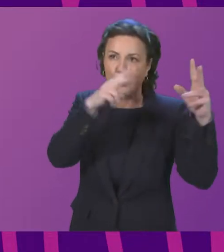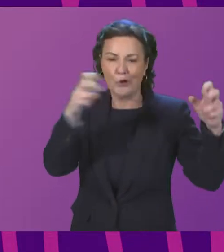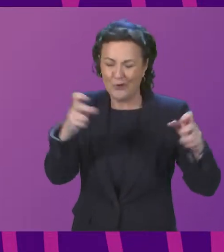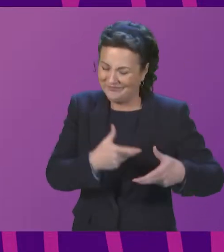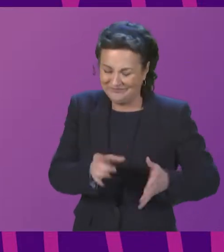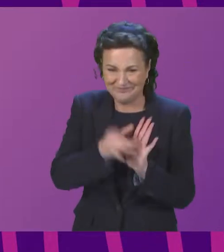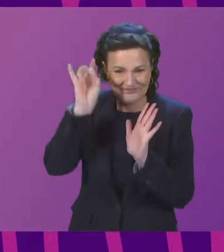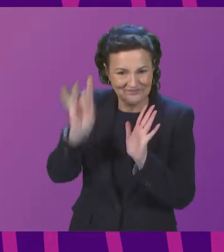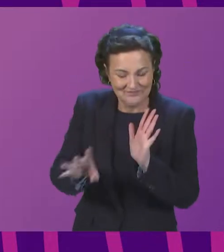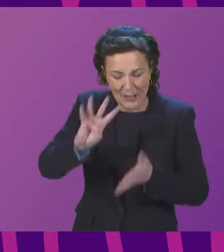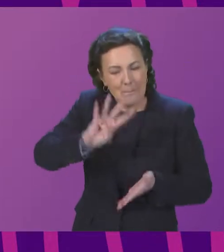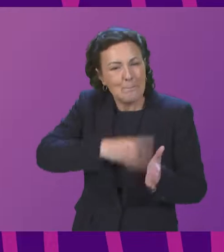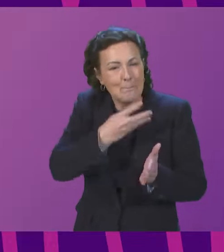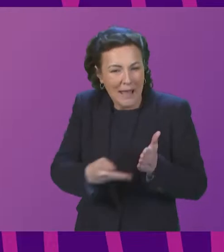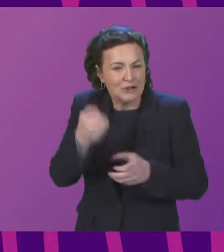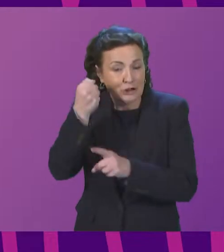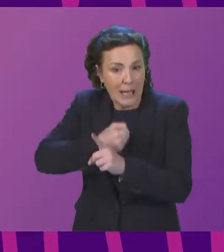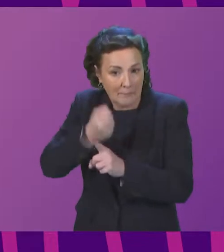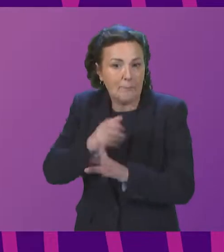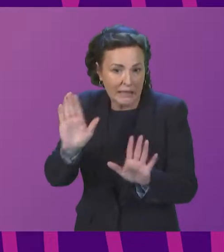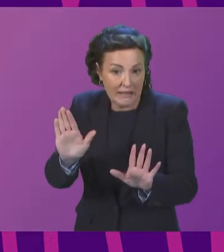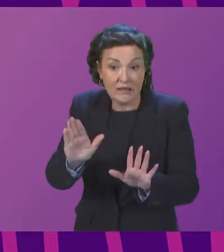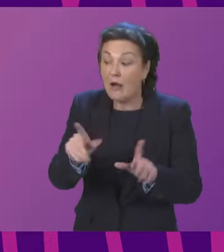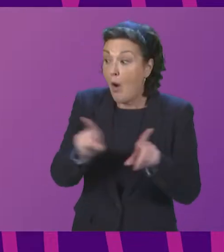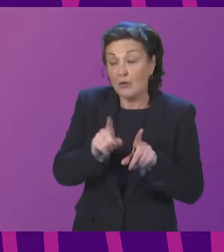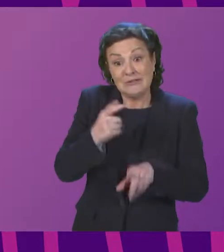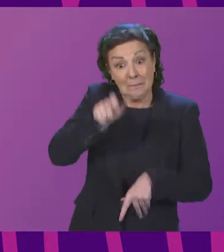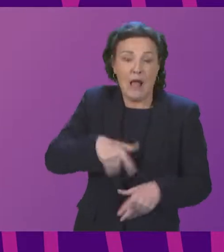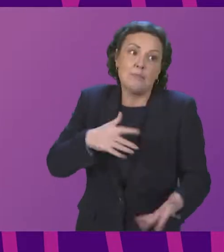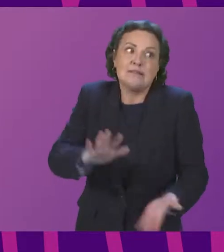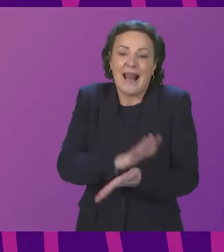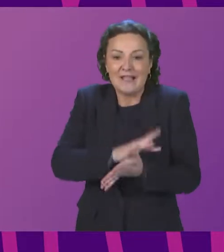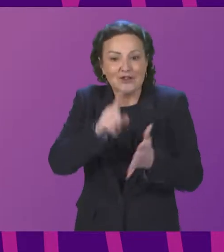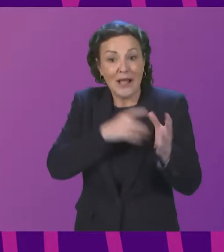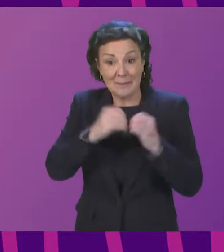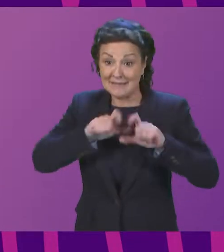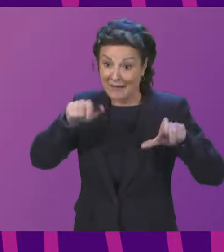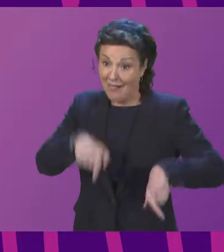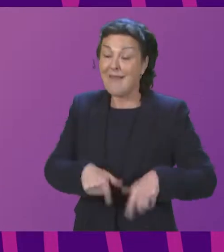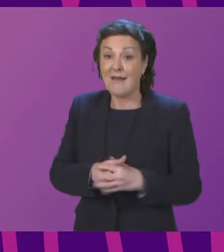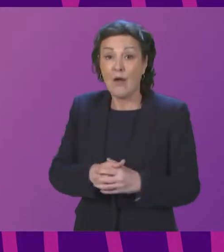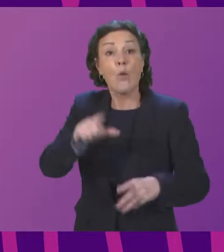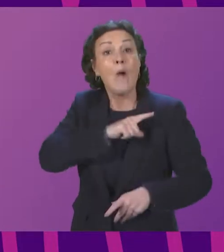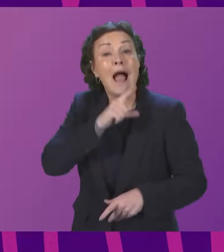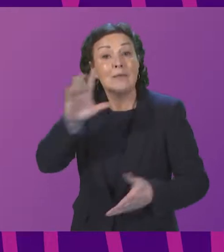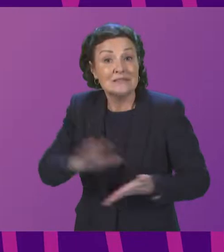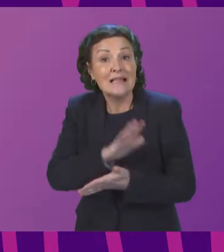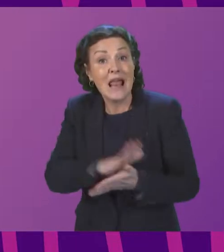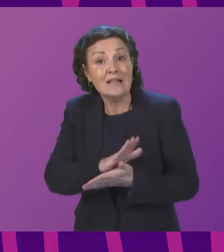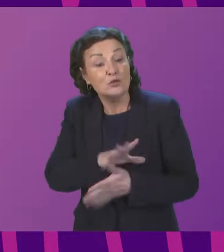petitioners. I'm delighted that Jackie Bailey is still with us this morning. And I'm also delighted to welcome online